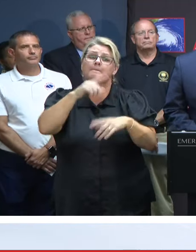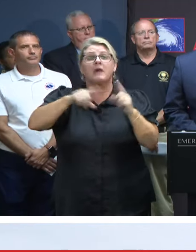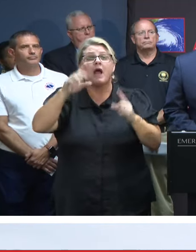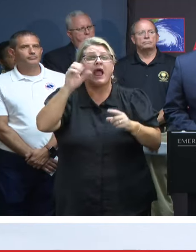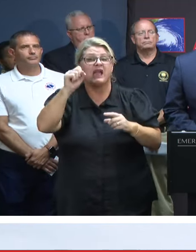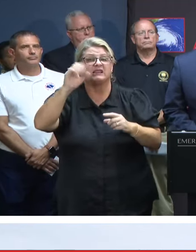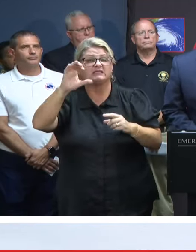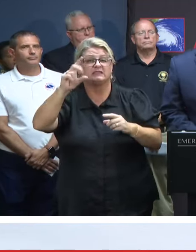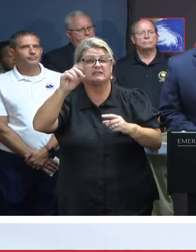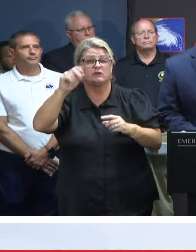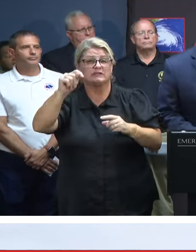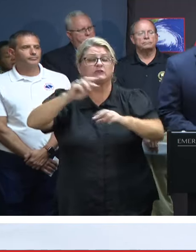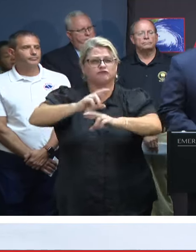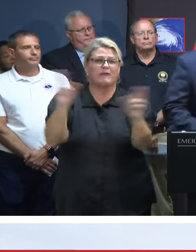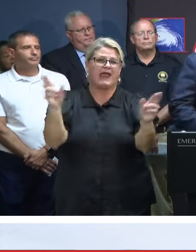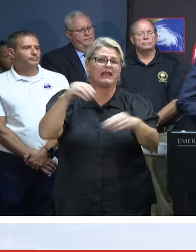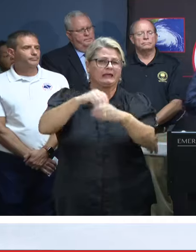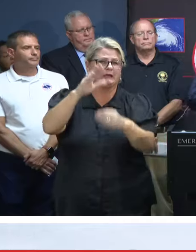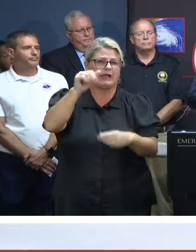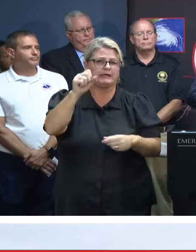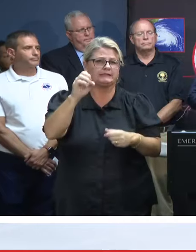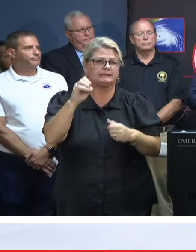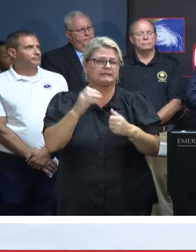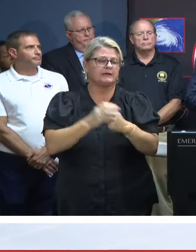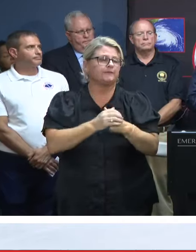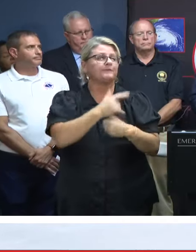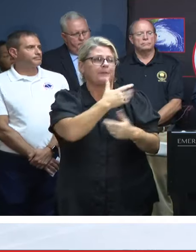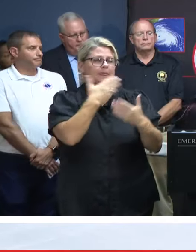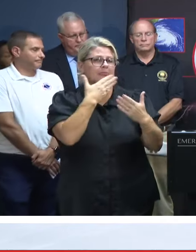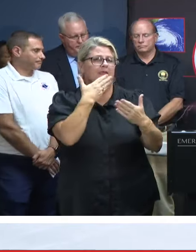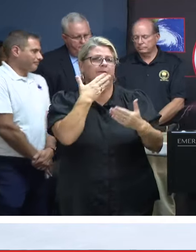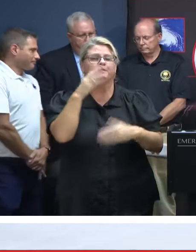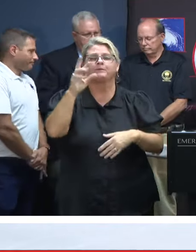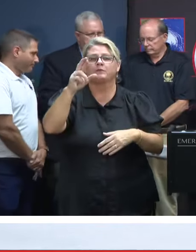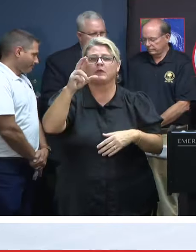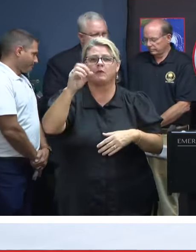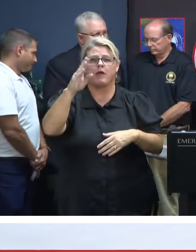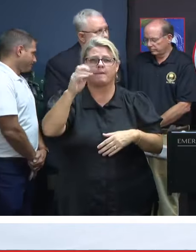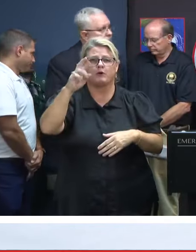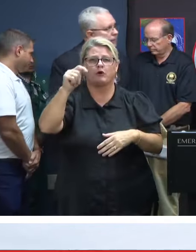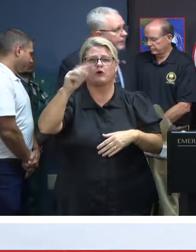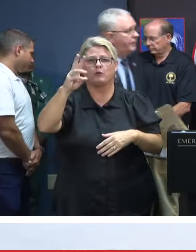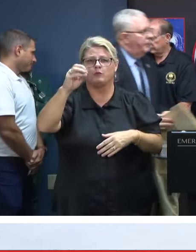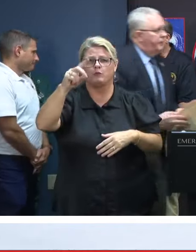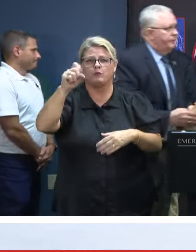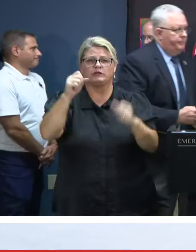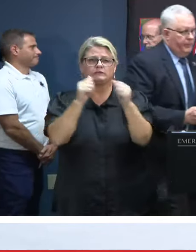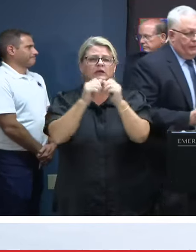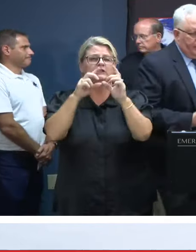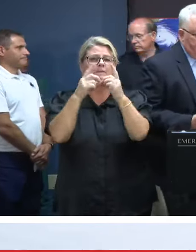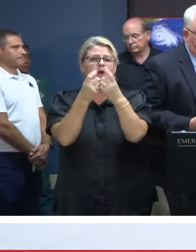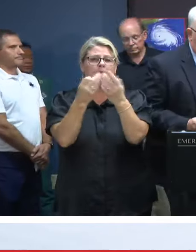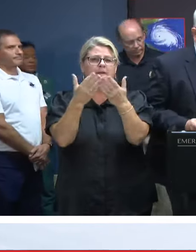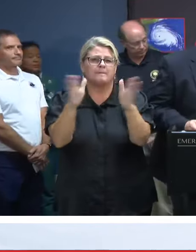respond for this event. Thank you, Governor. Thanks, Secretary Powell. Director Robert Woods, Department of Public Safety. Thank you, Governor.